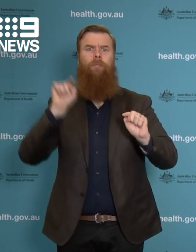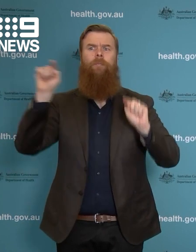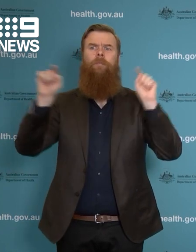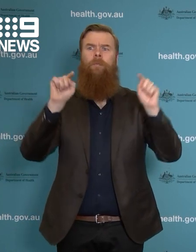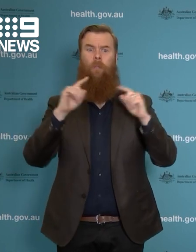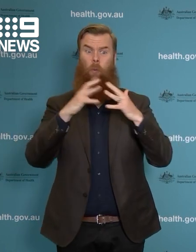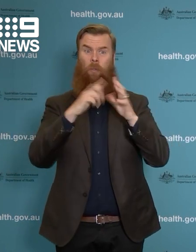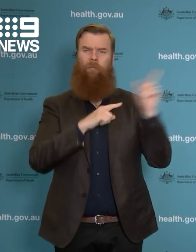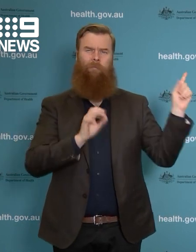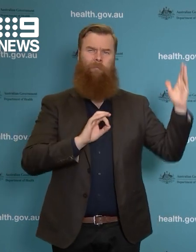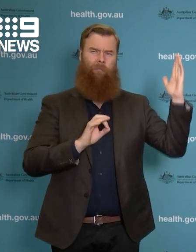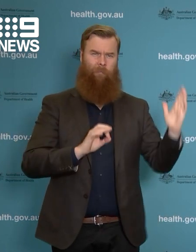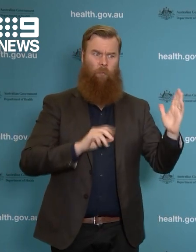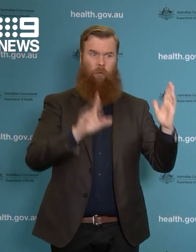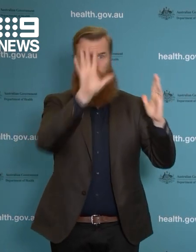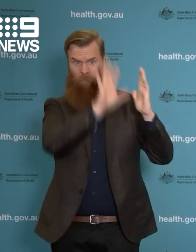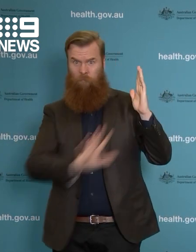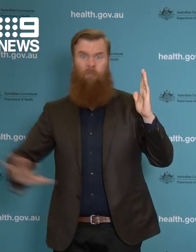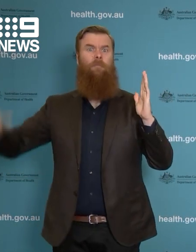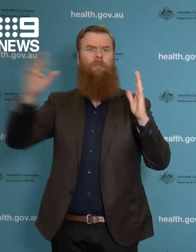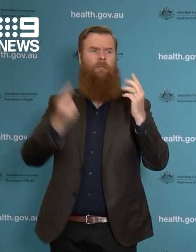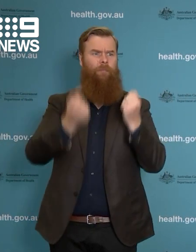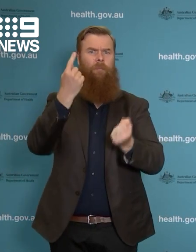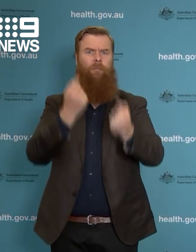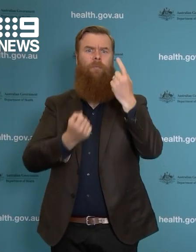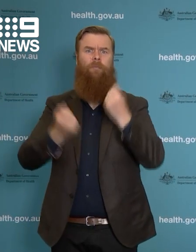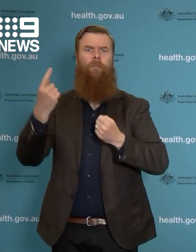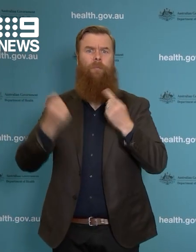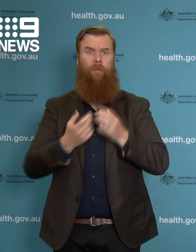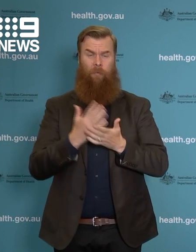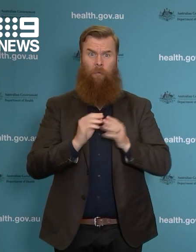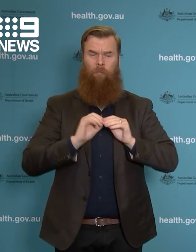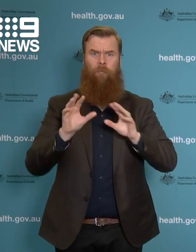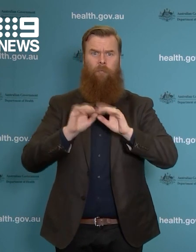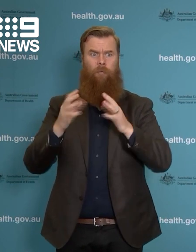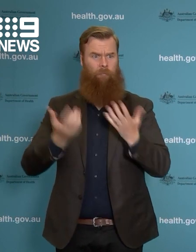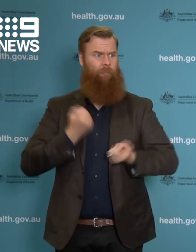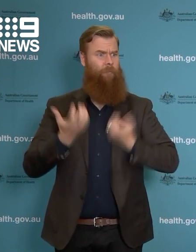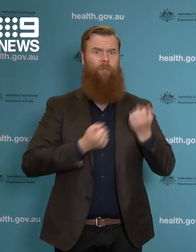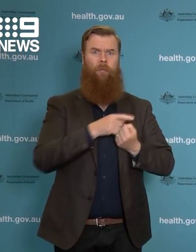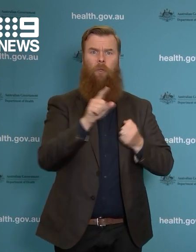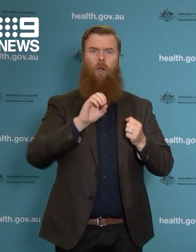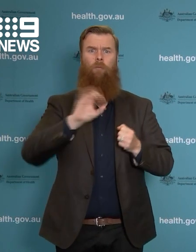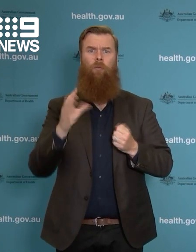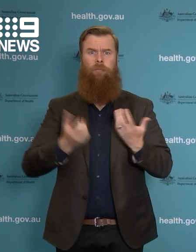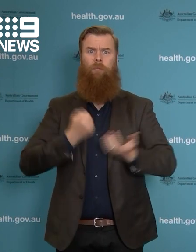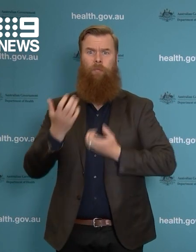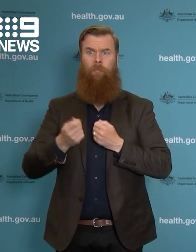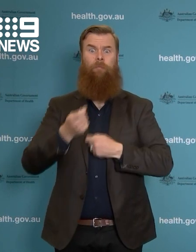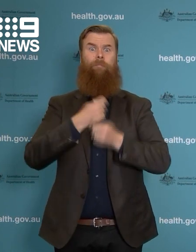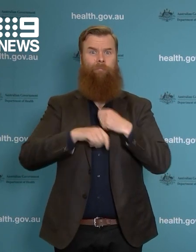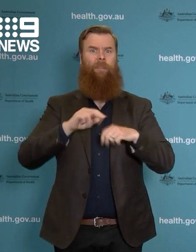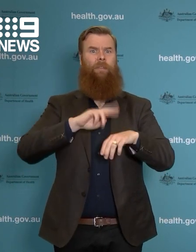in recent days. So this is truly a national issue, as it was back in 2020 when we went through